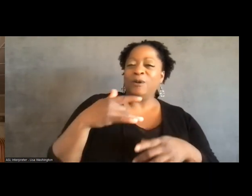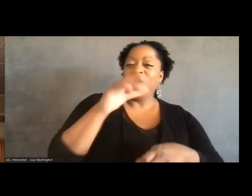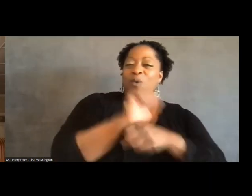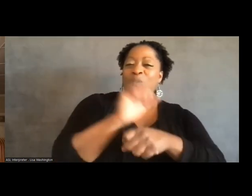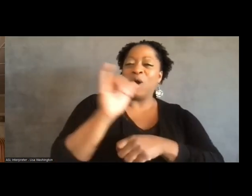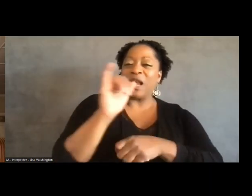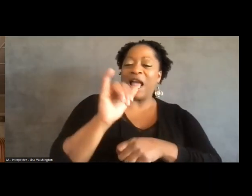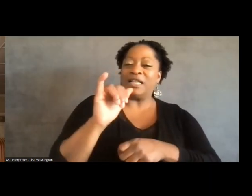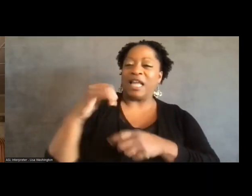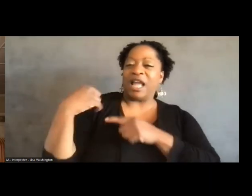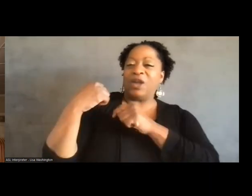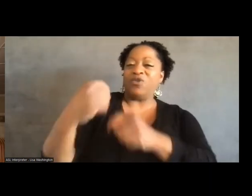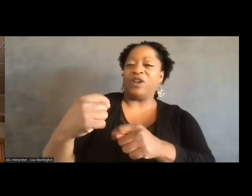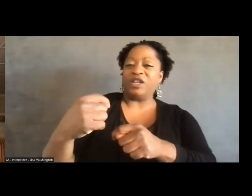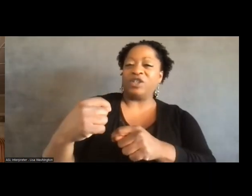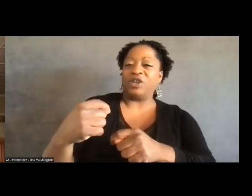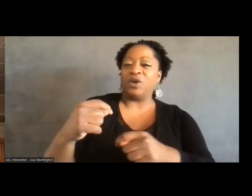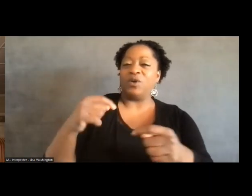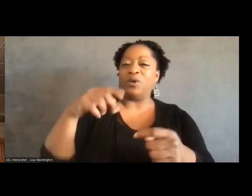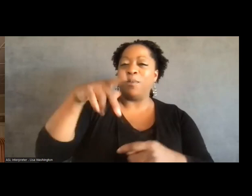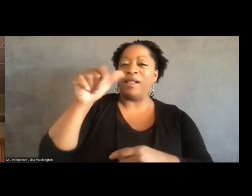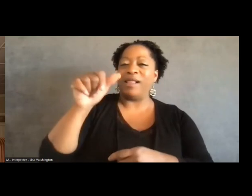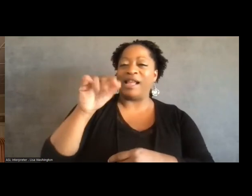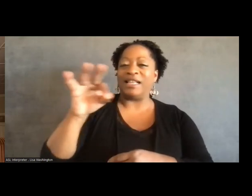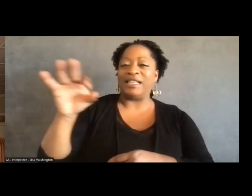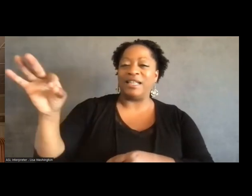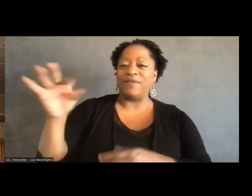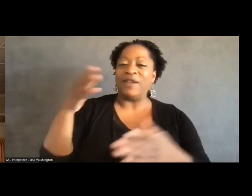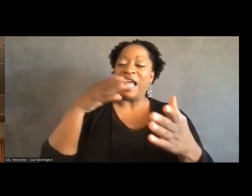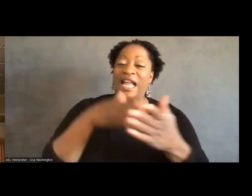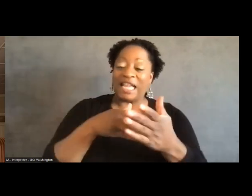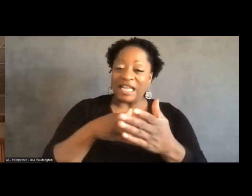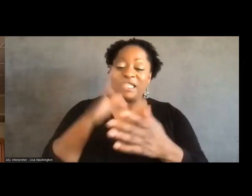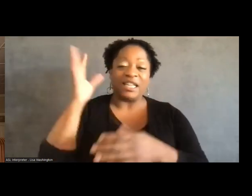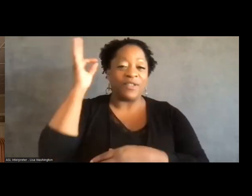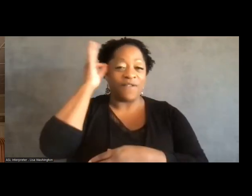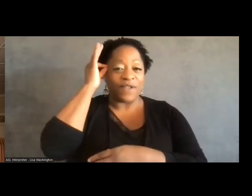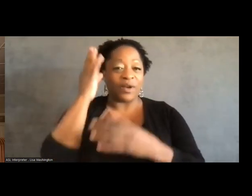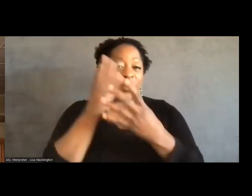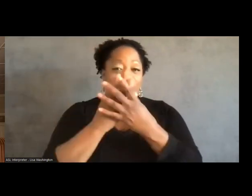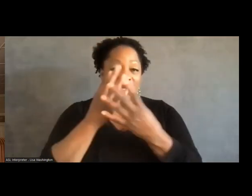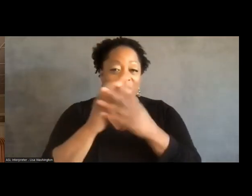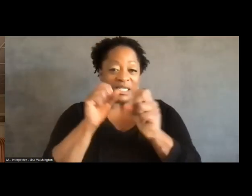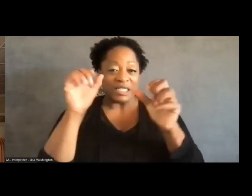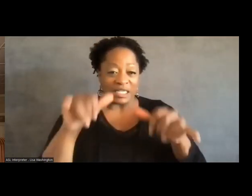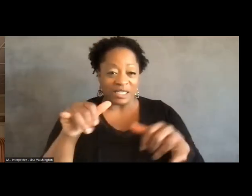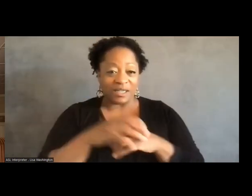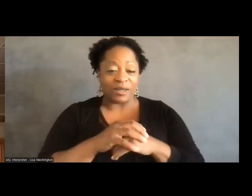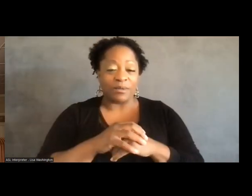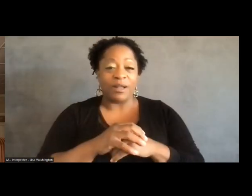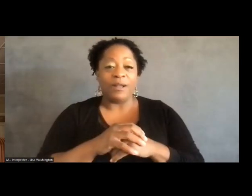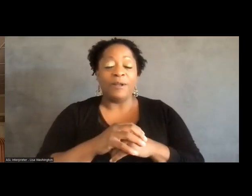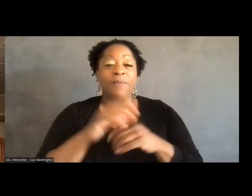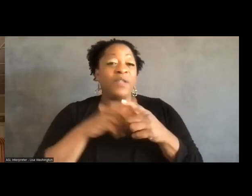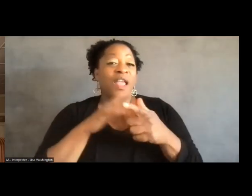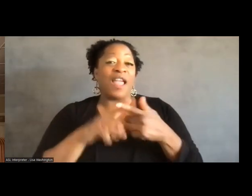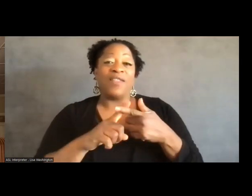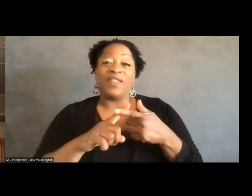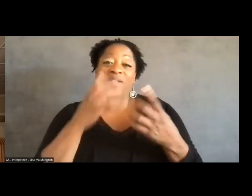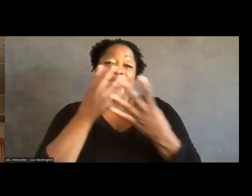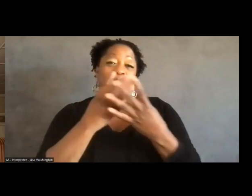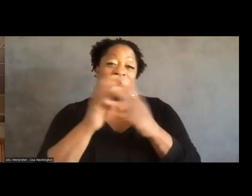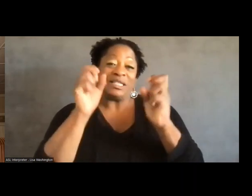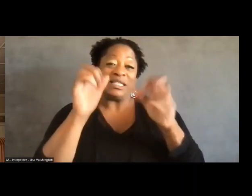lawsuit against the federal government. And the Bureau of Prisons ultimately blinked. They knew that they couldn't win.